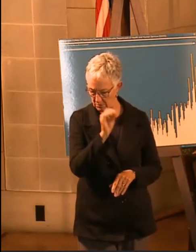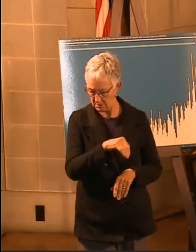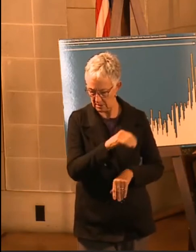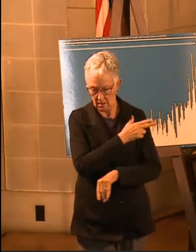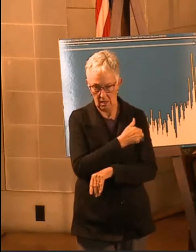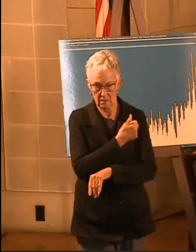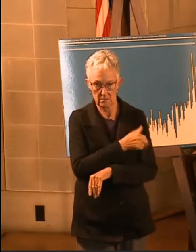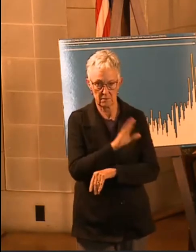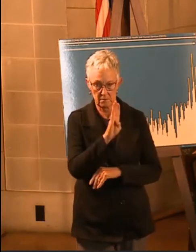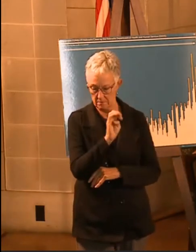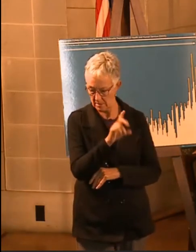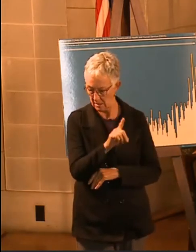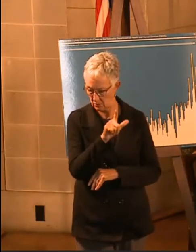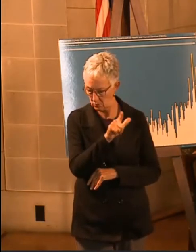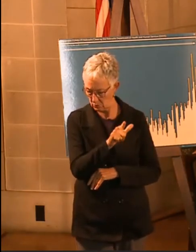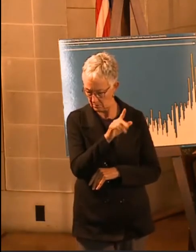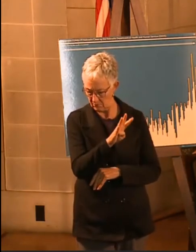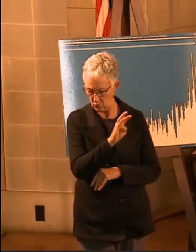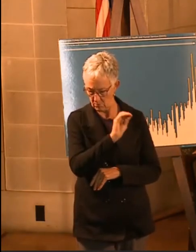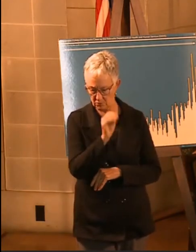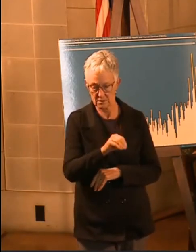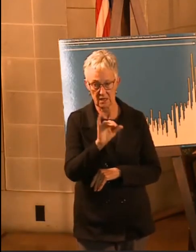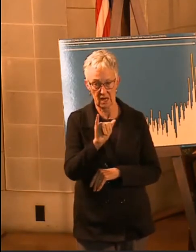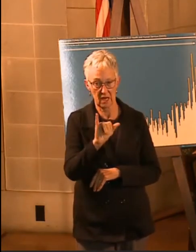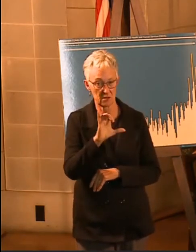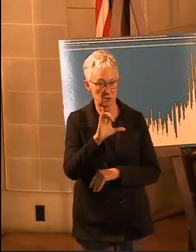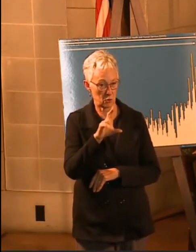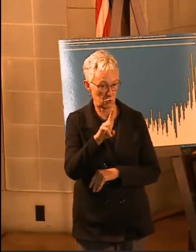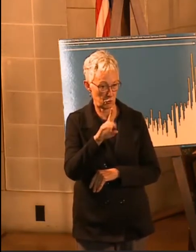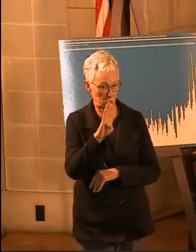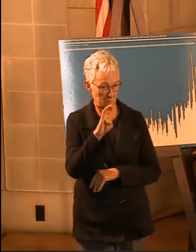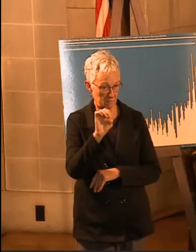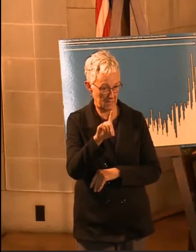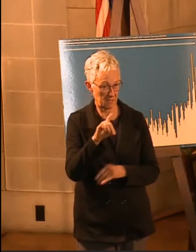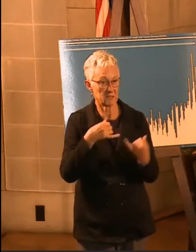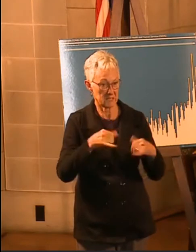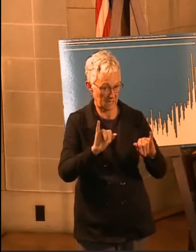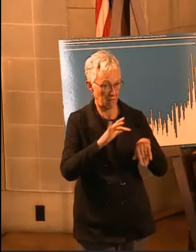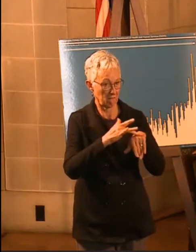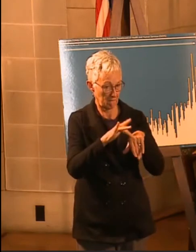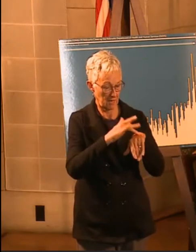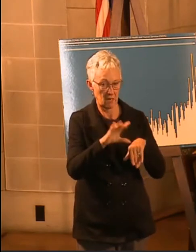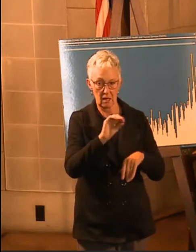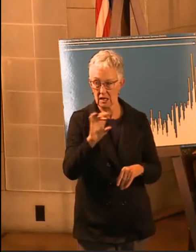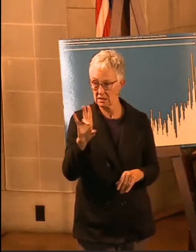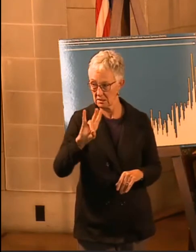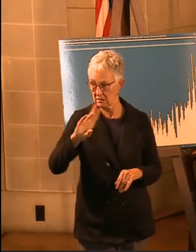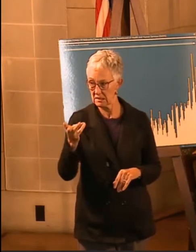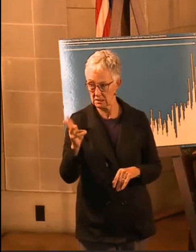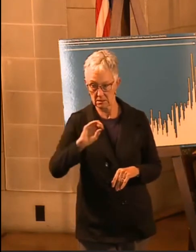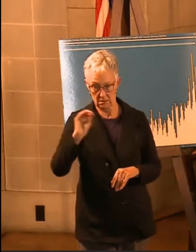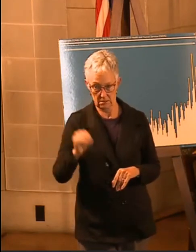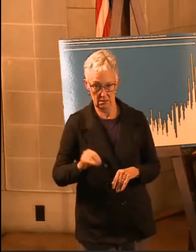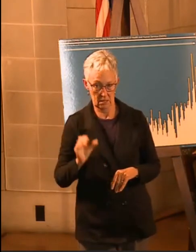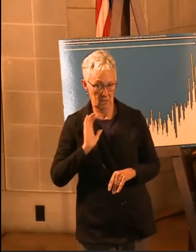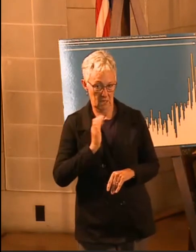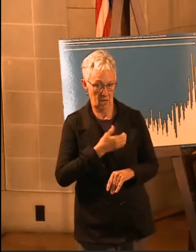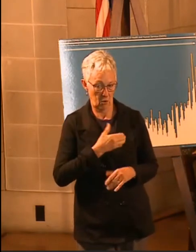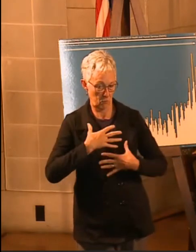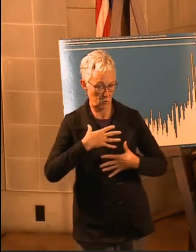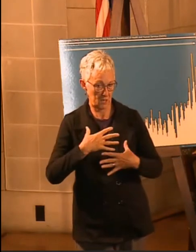77% of our ventilators. Now, one of the things we have seen is we have seen an increasing number of